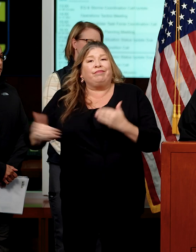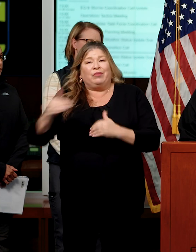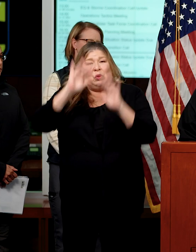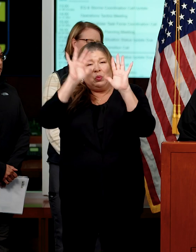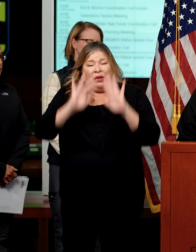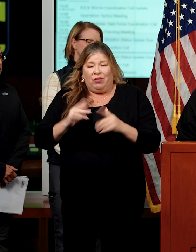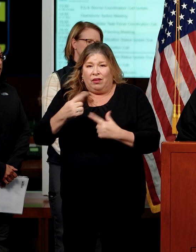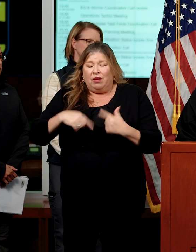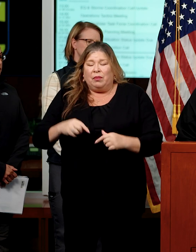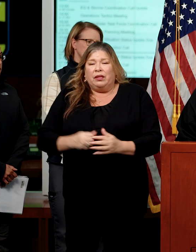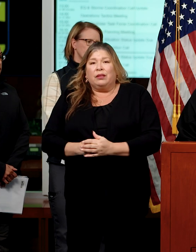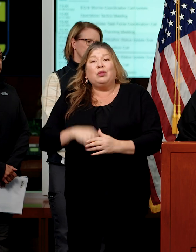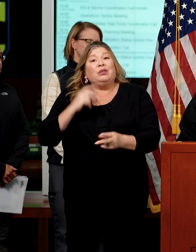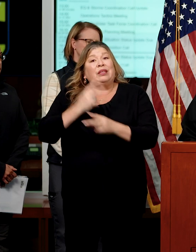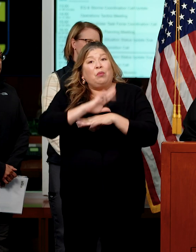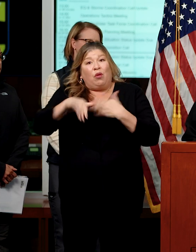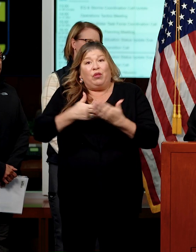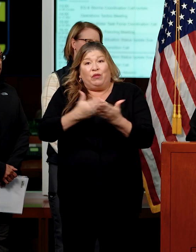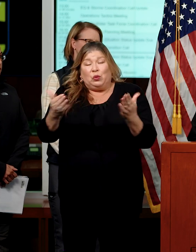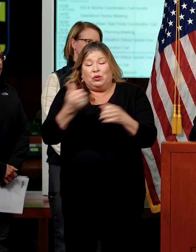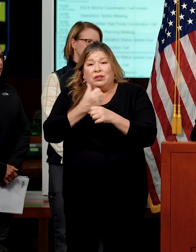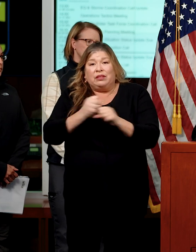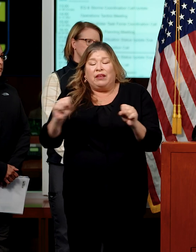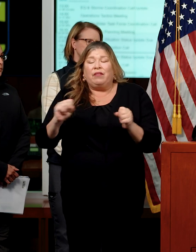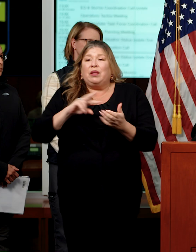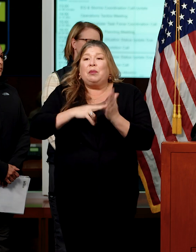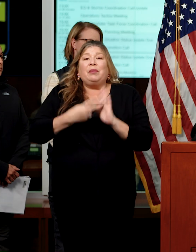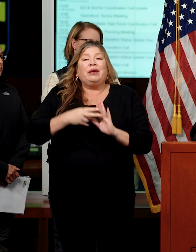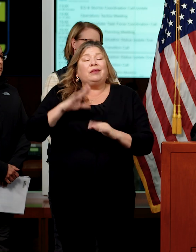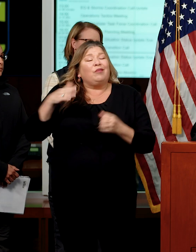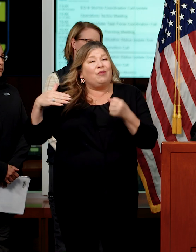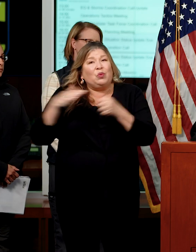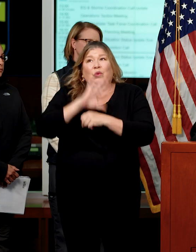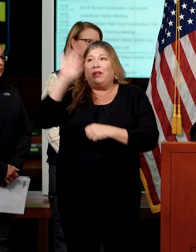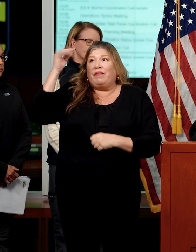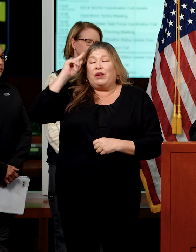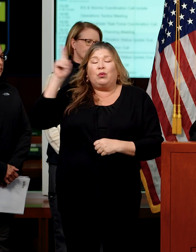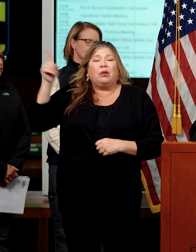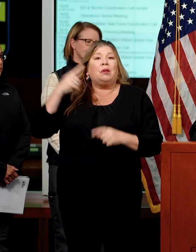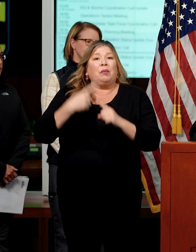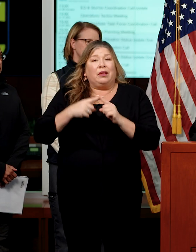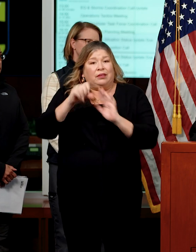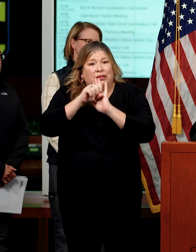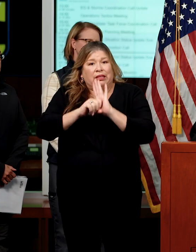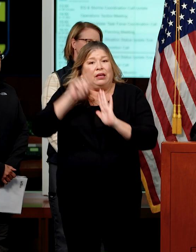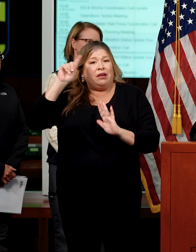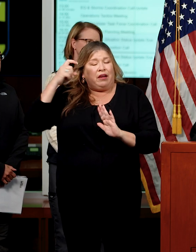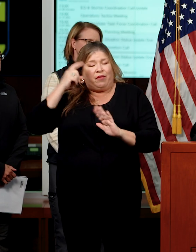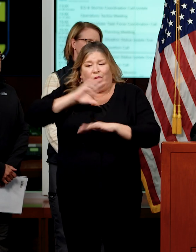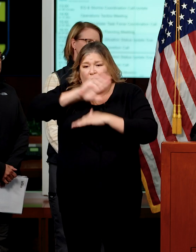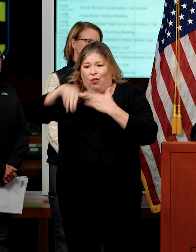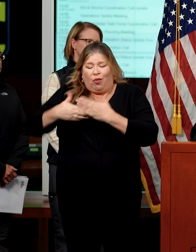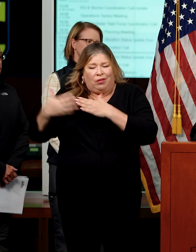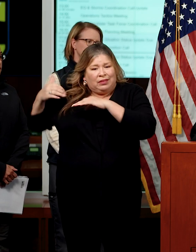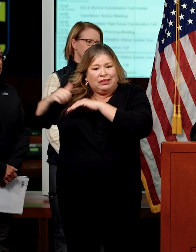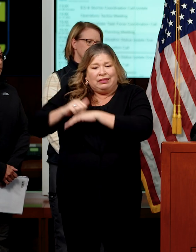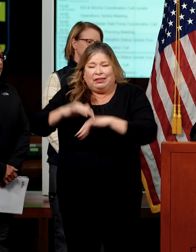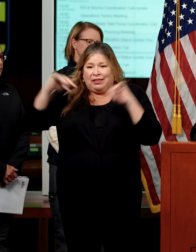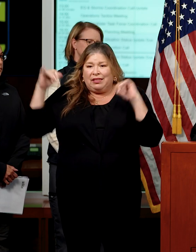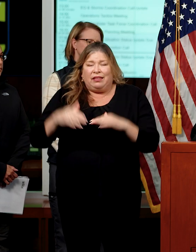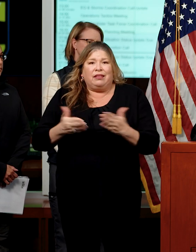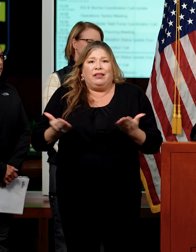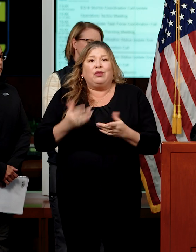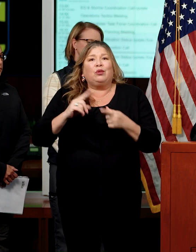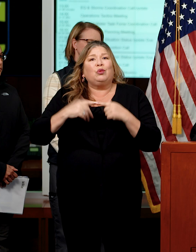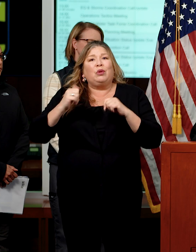To keep California safe, the full weight of the federal and state government has been rapidly deployed to